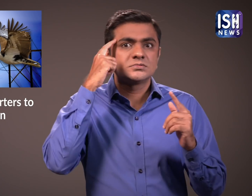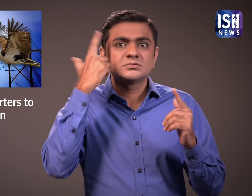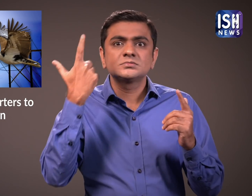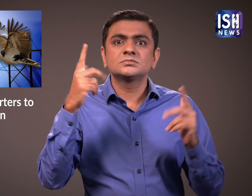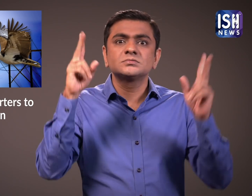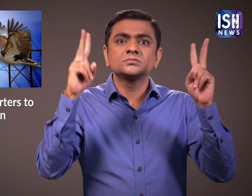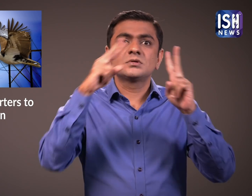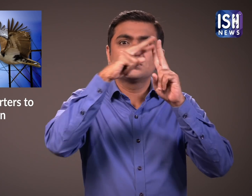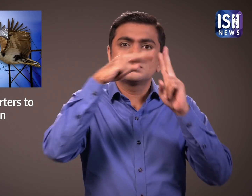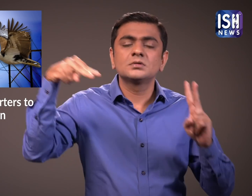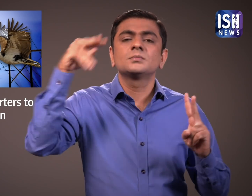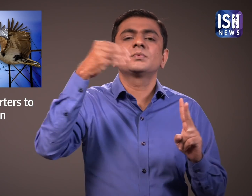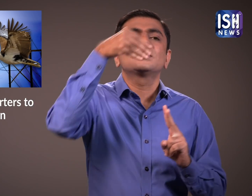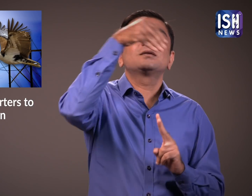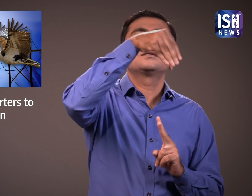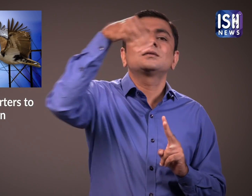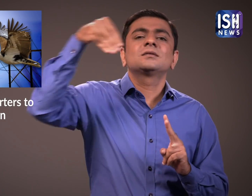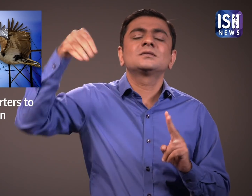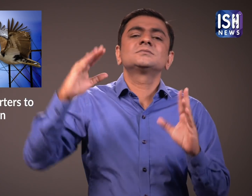Hence these tags will help save them.